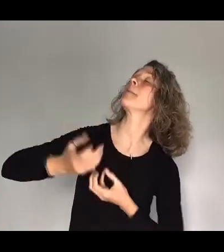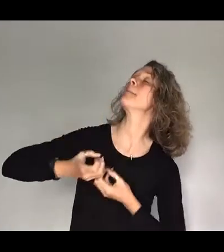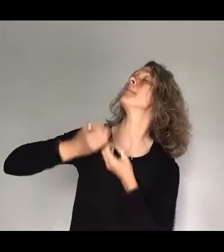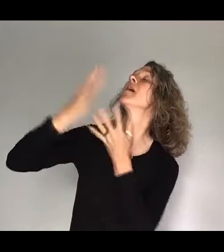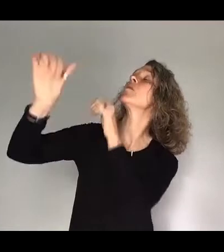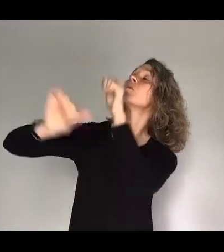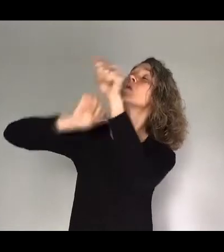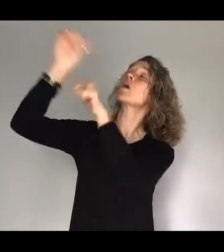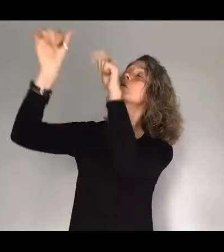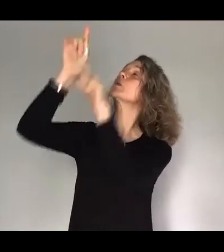Jesus